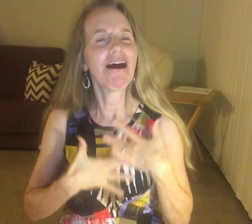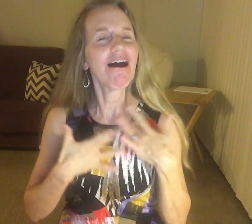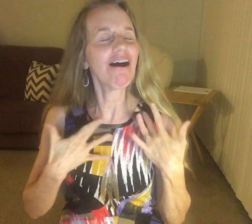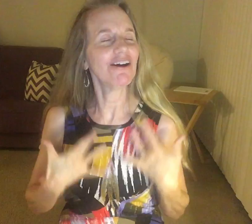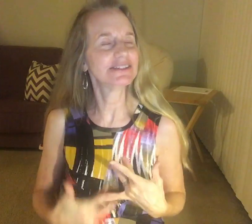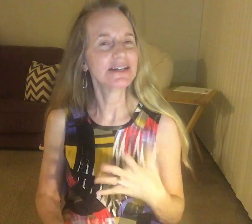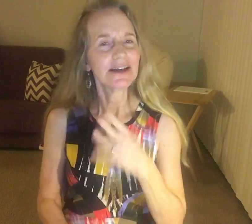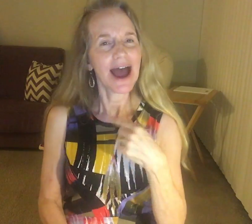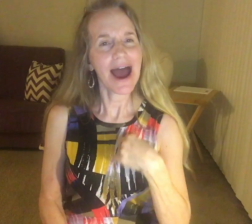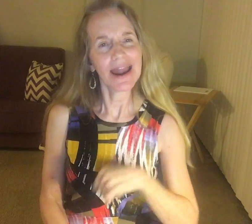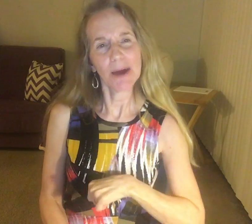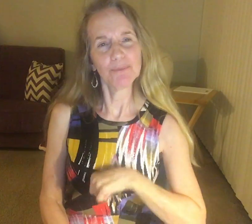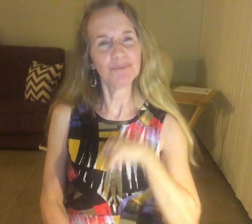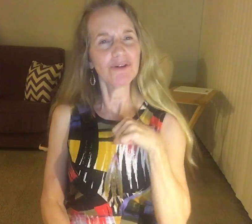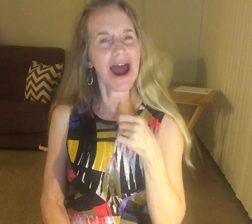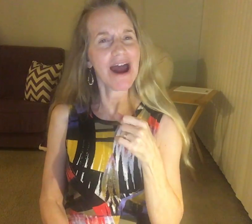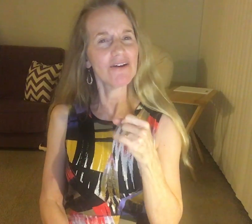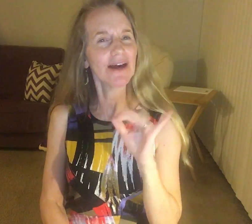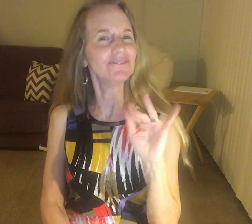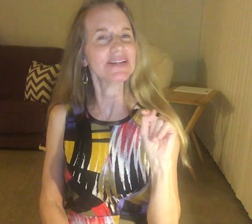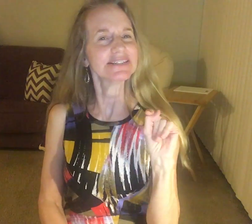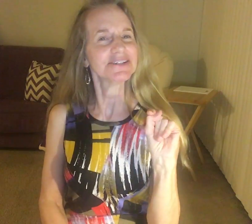heart, and I bawled up it.